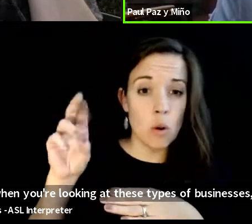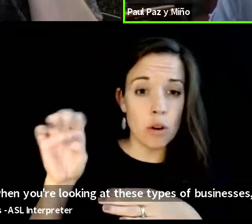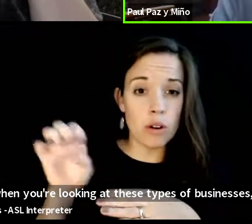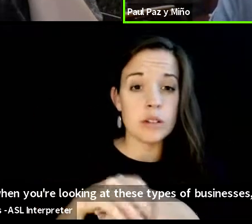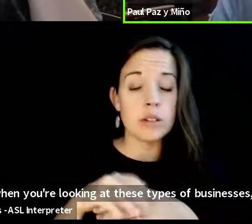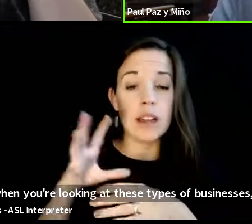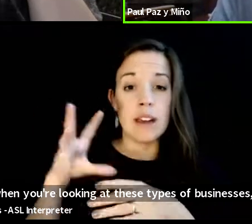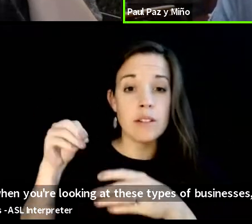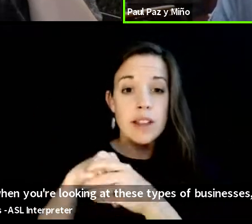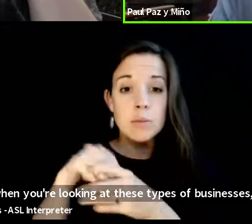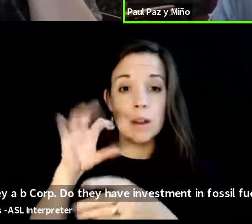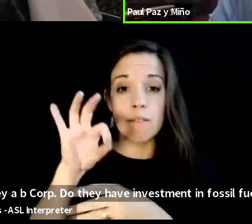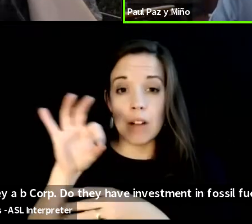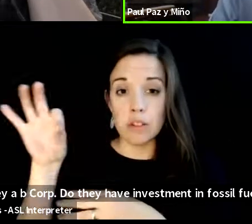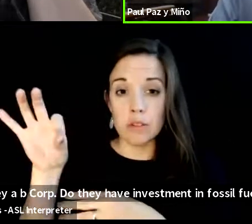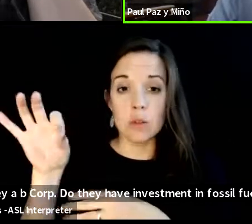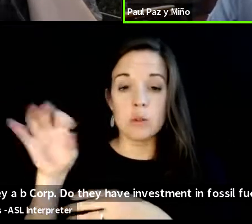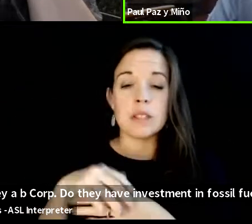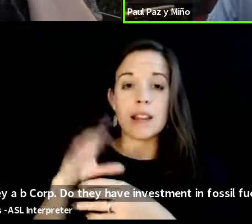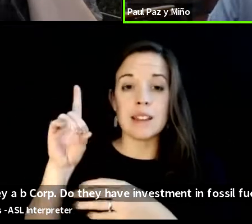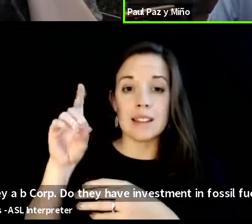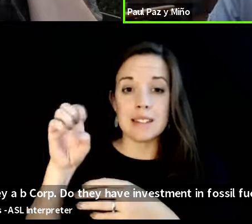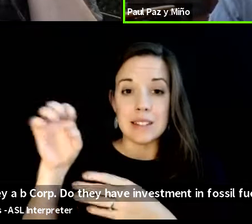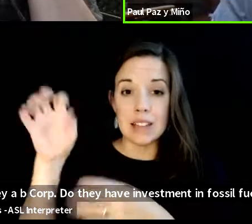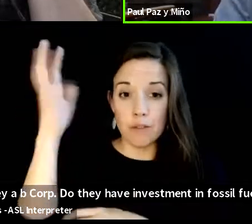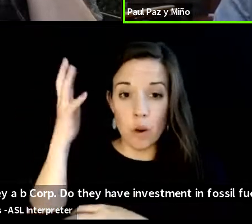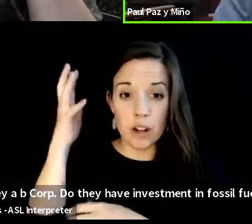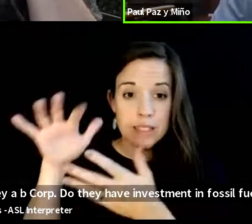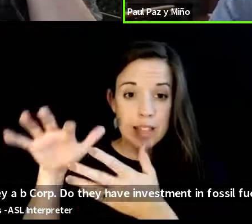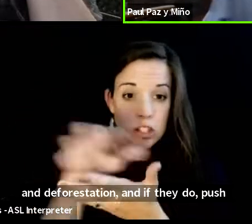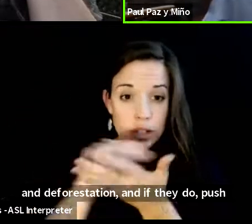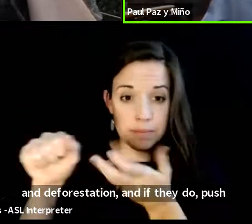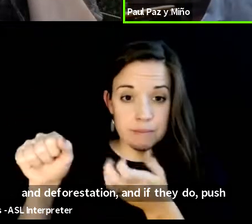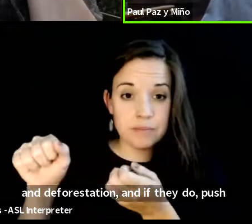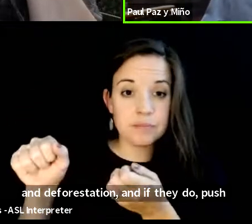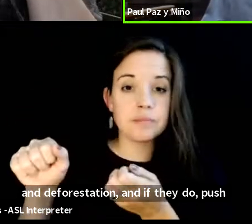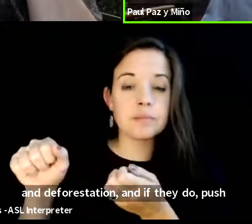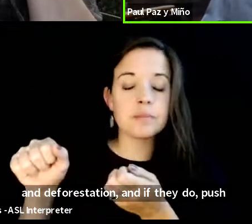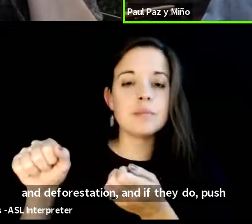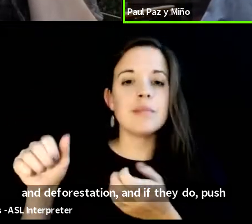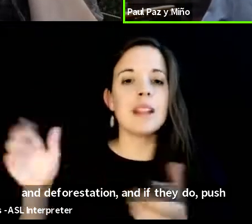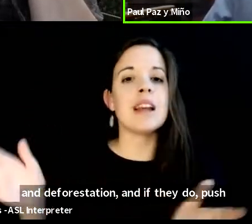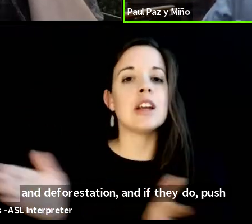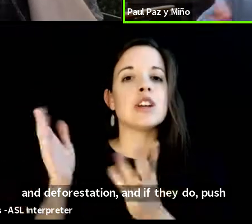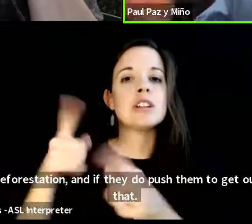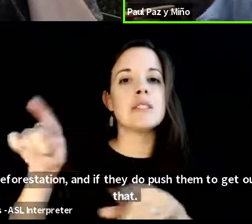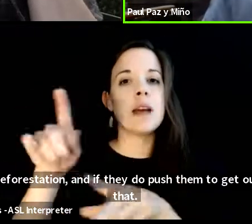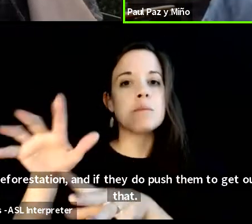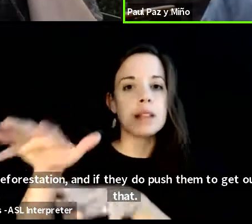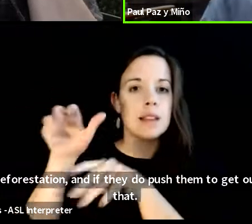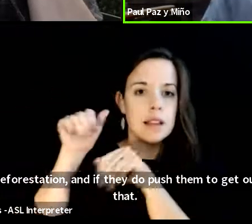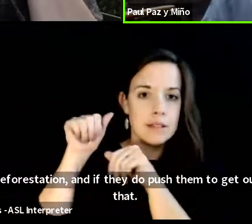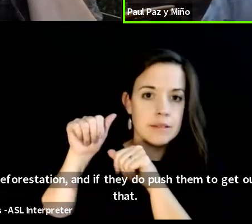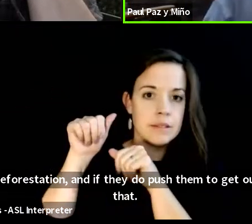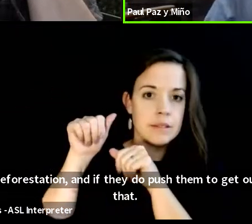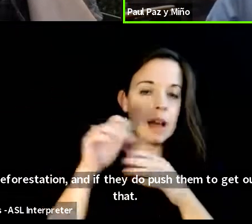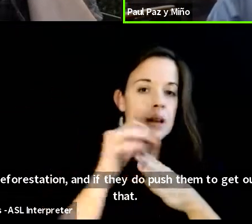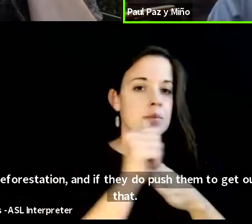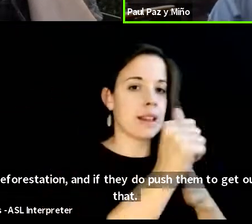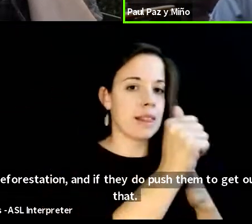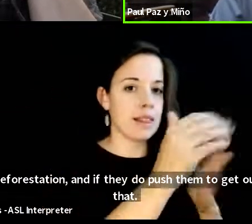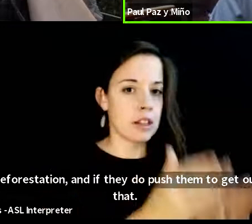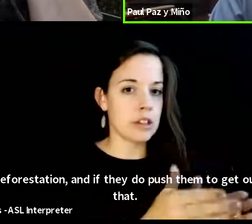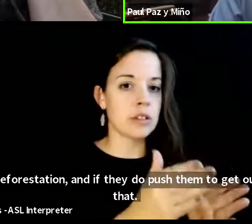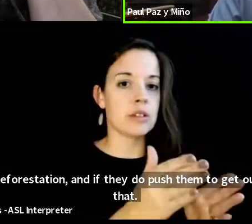fossil fuels and deforestation and if they do push them to get out of that and then be leaders in the direction